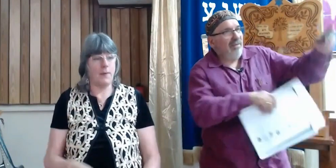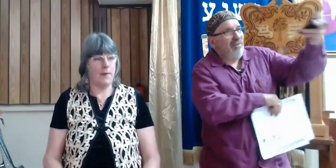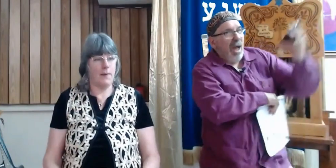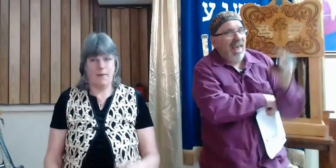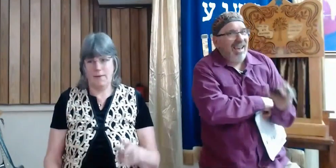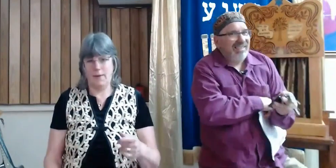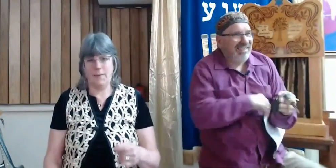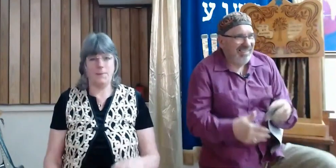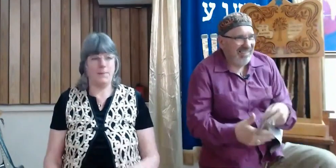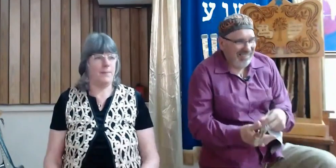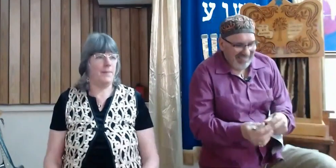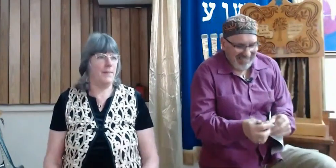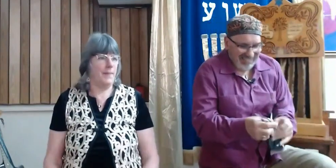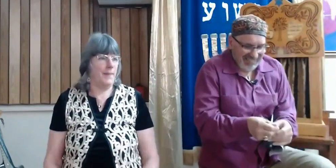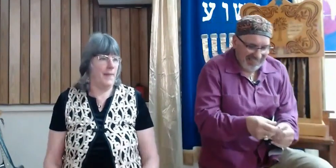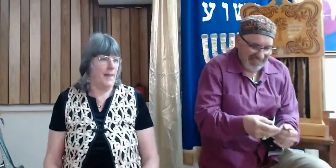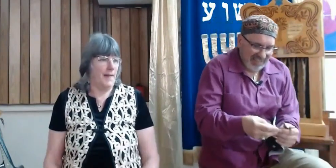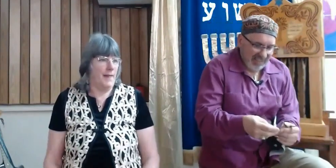Voila.